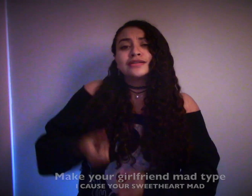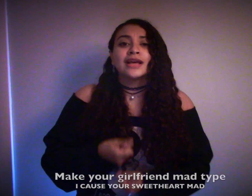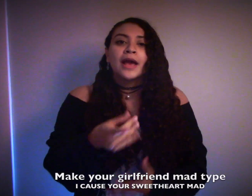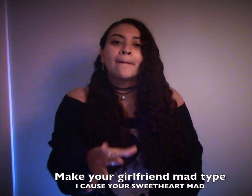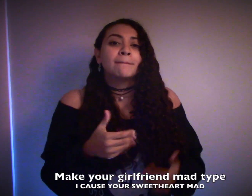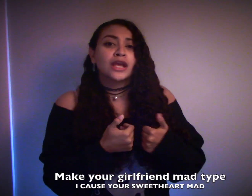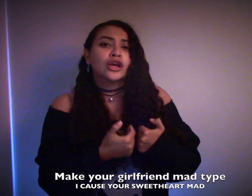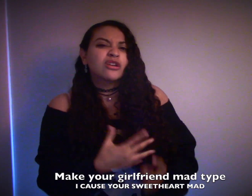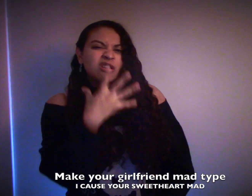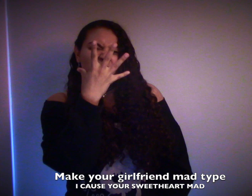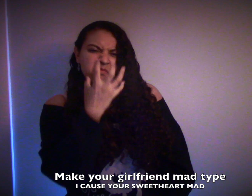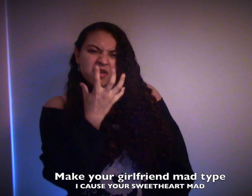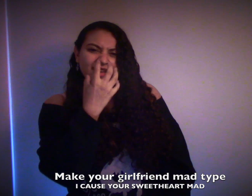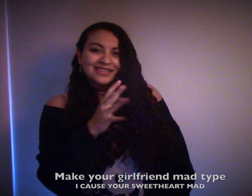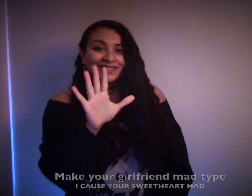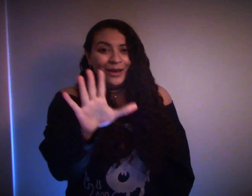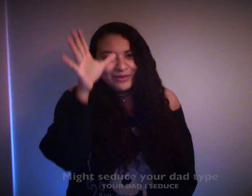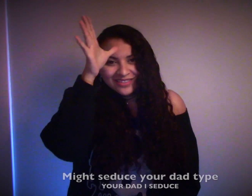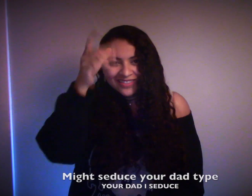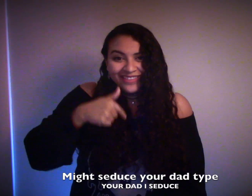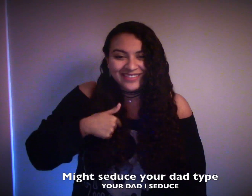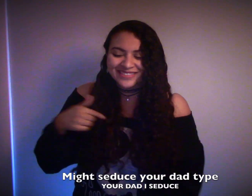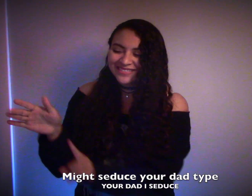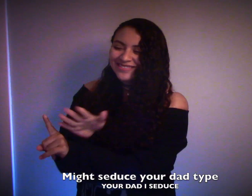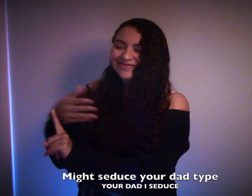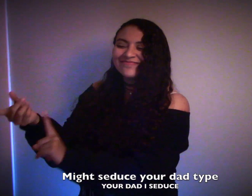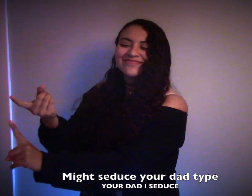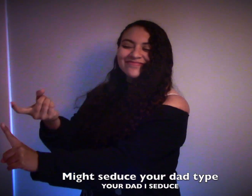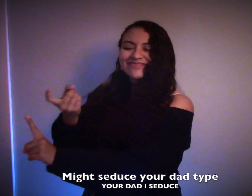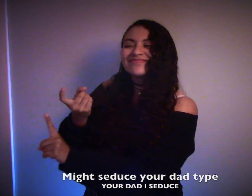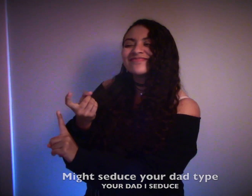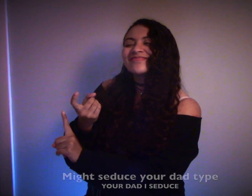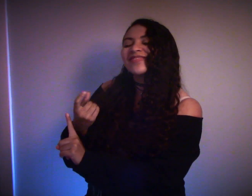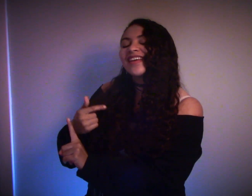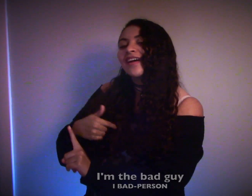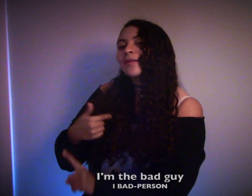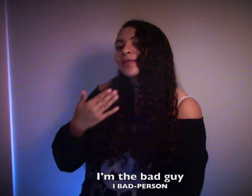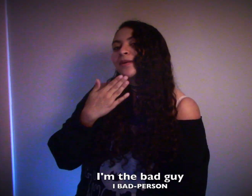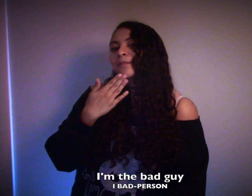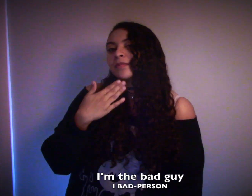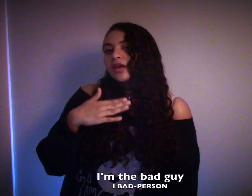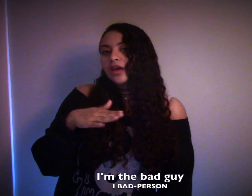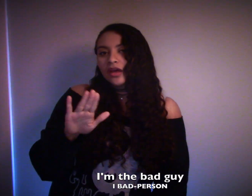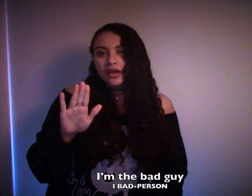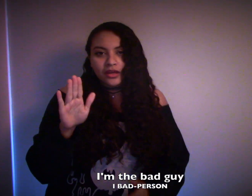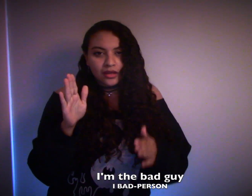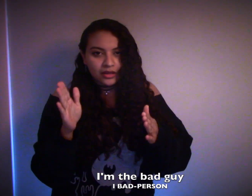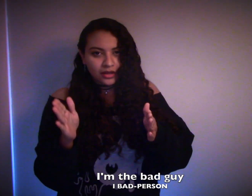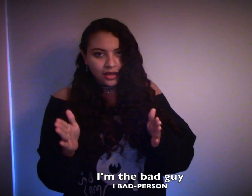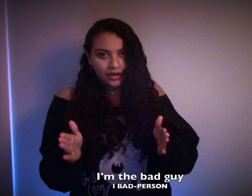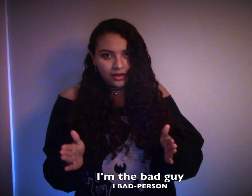type Make your girlfriend mad type Might seduce your dad type I'm the bad guy